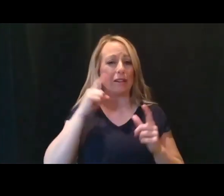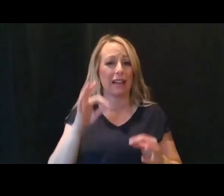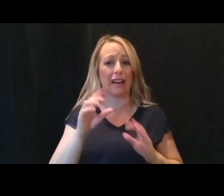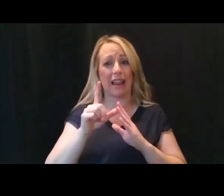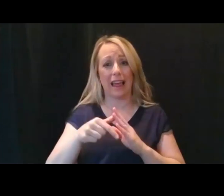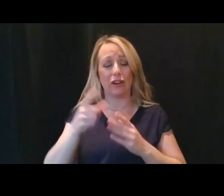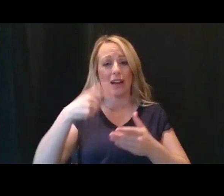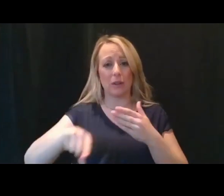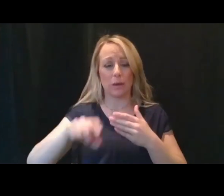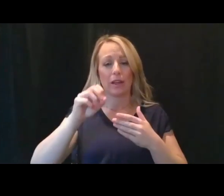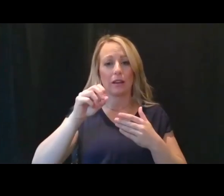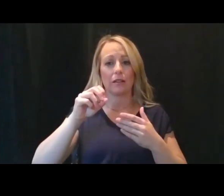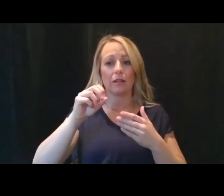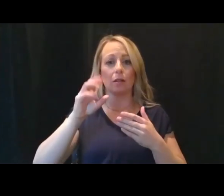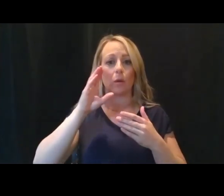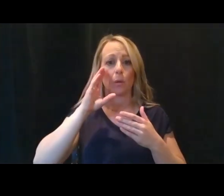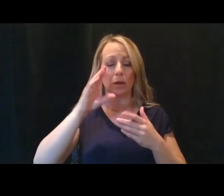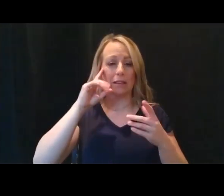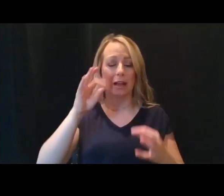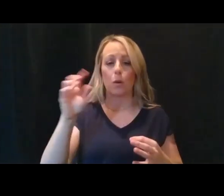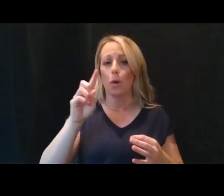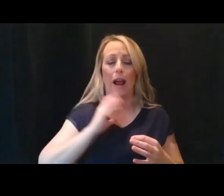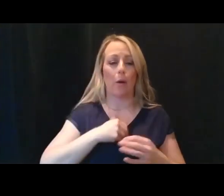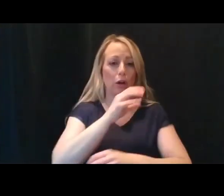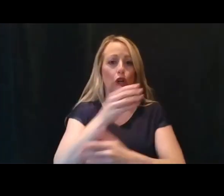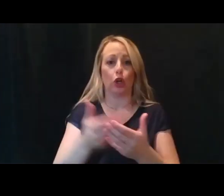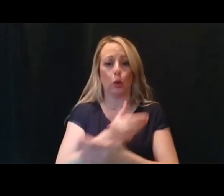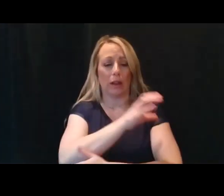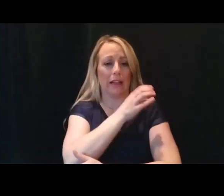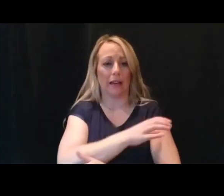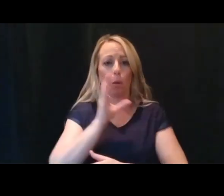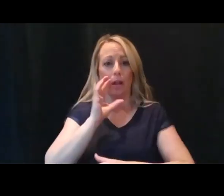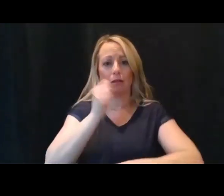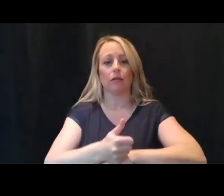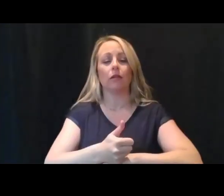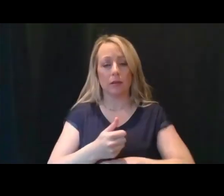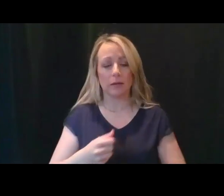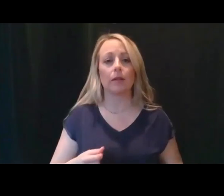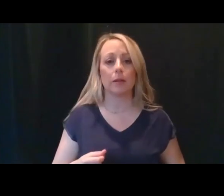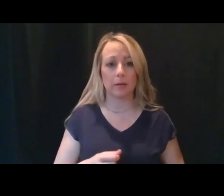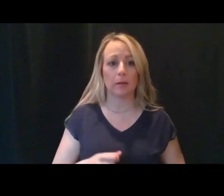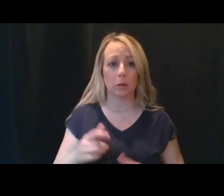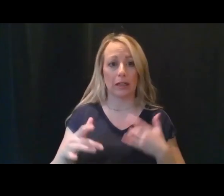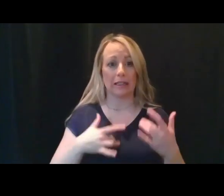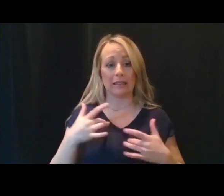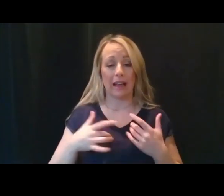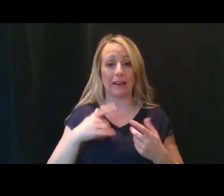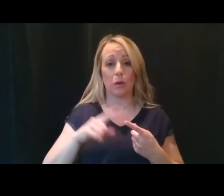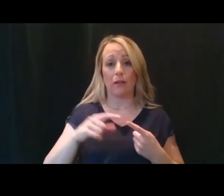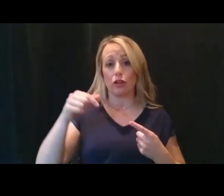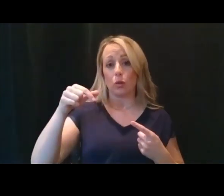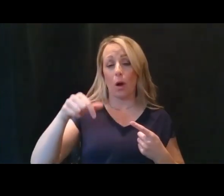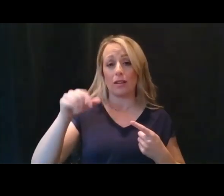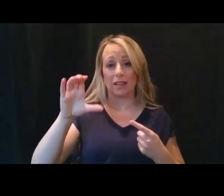week's clinic will be. We are grateful to have two wonderful partners for this effort, that being the greater Quad City auto